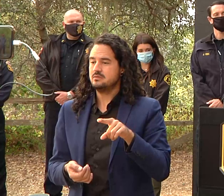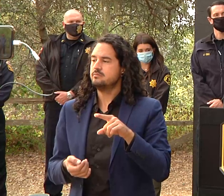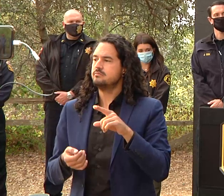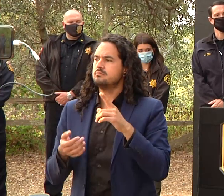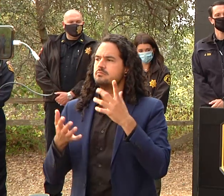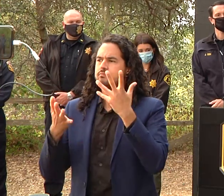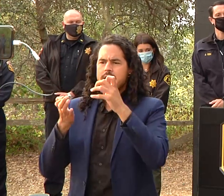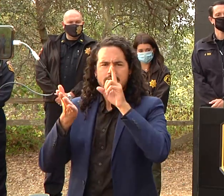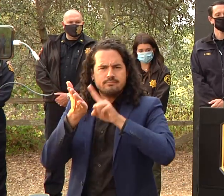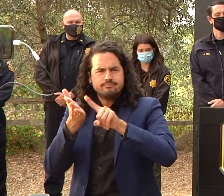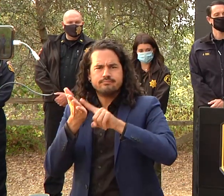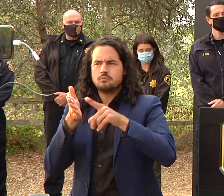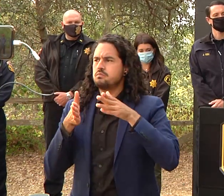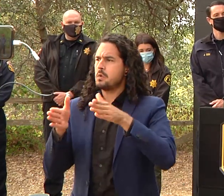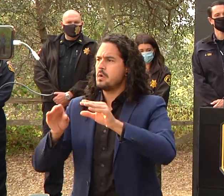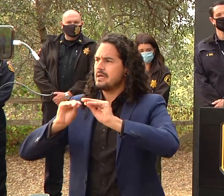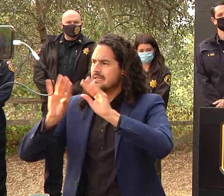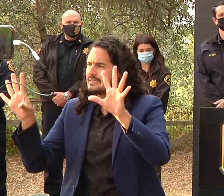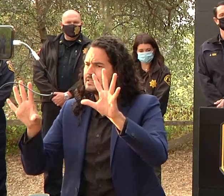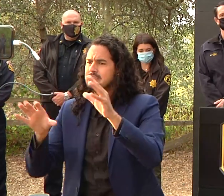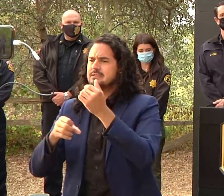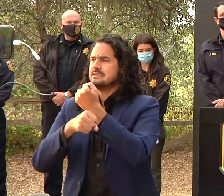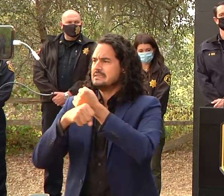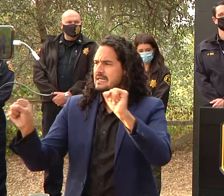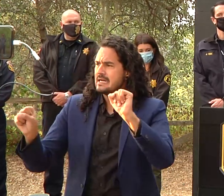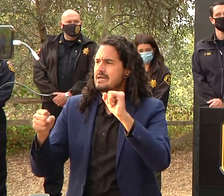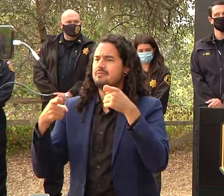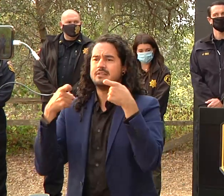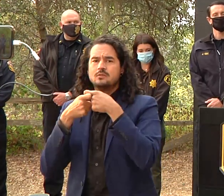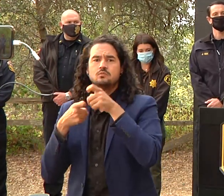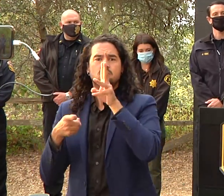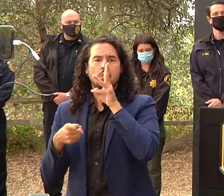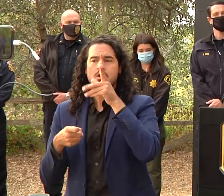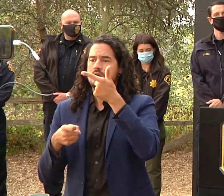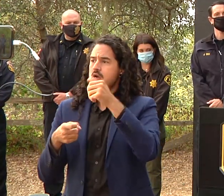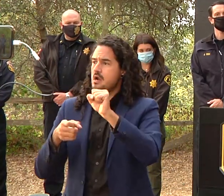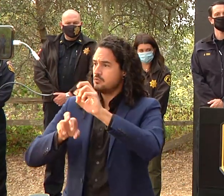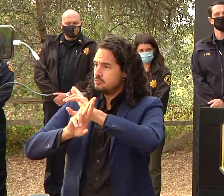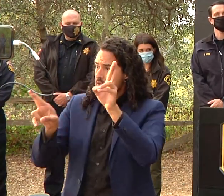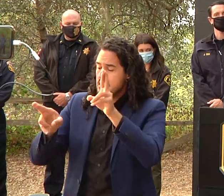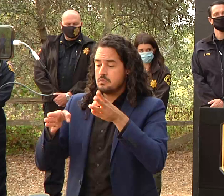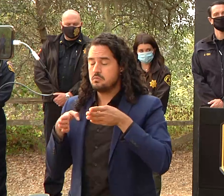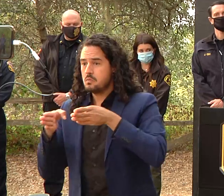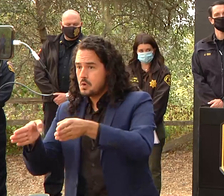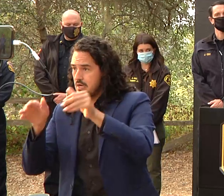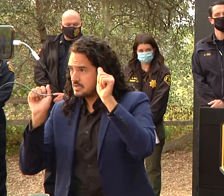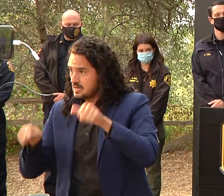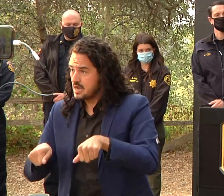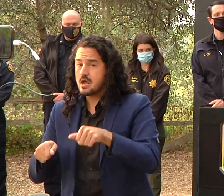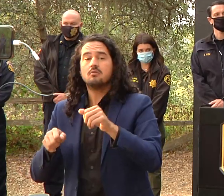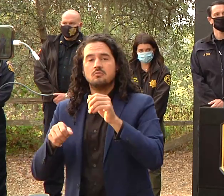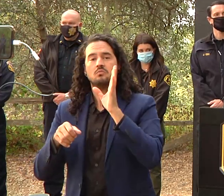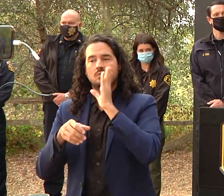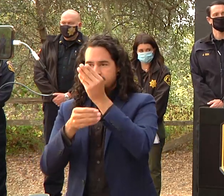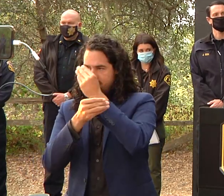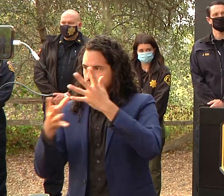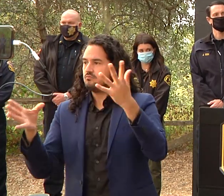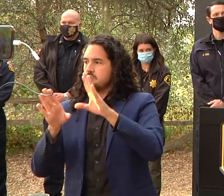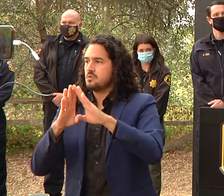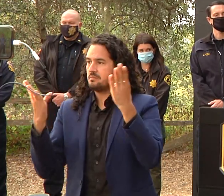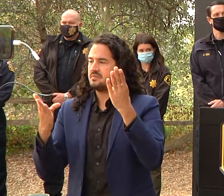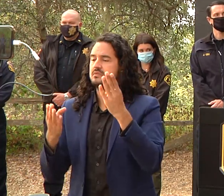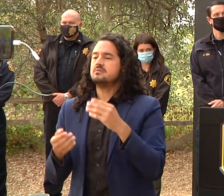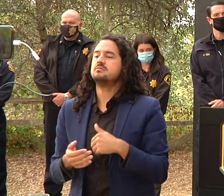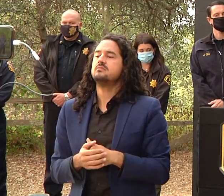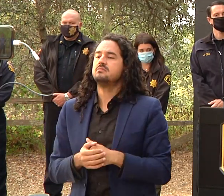infrastructure is improved and maintained to get phones folks back at home and there's going to be more information here shortly by the next